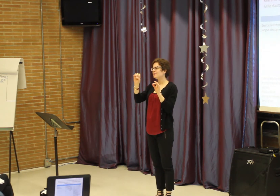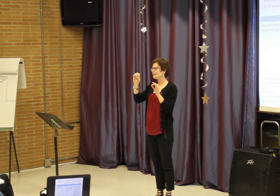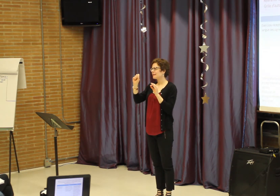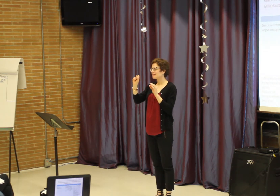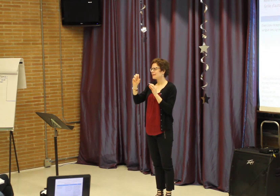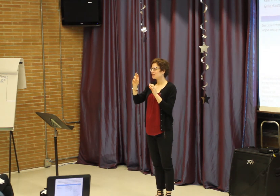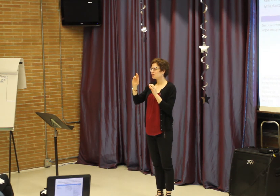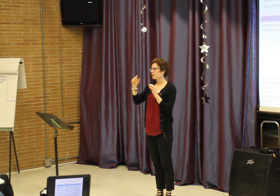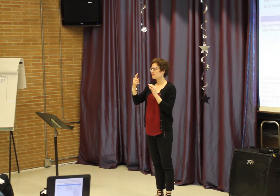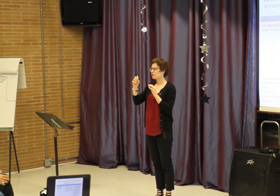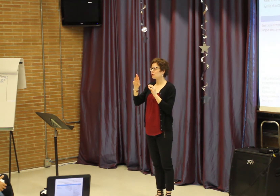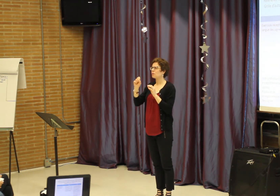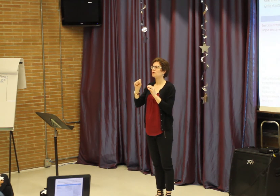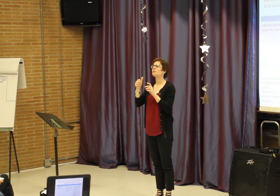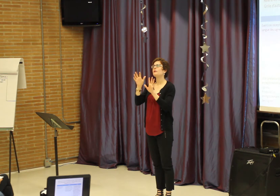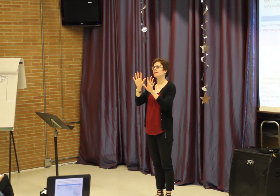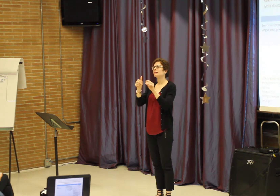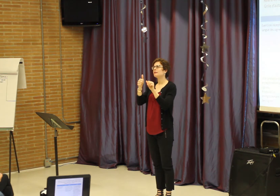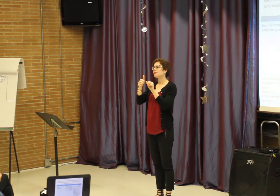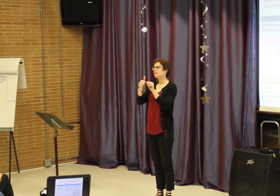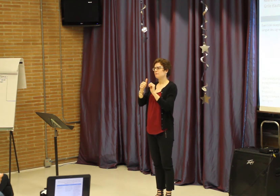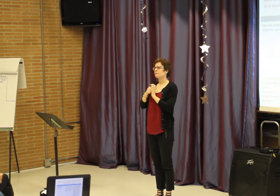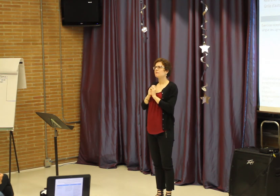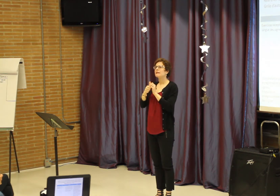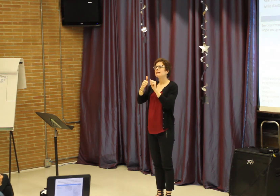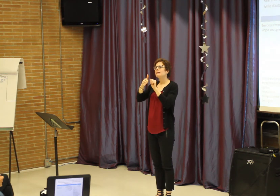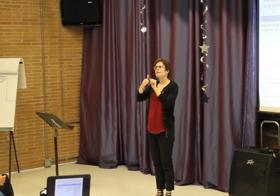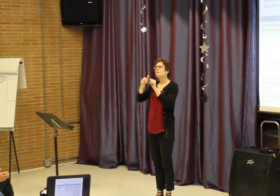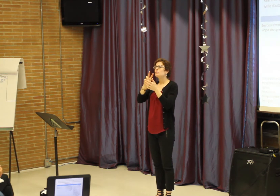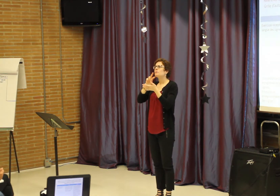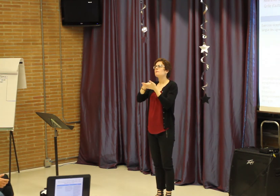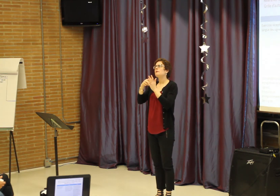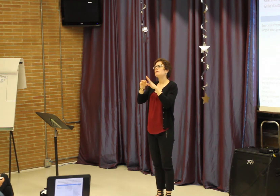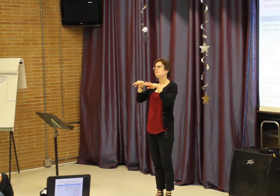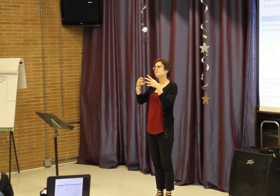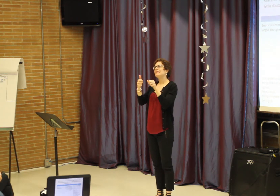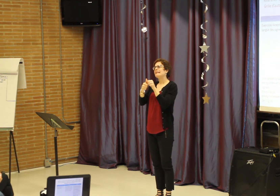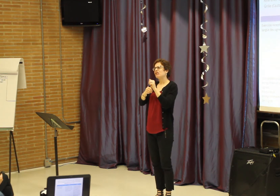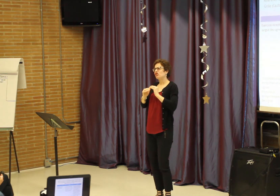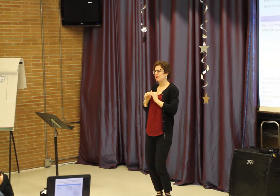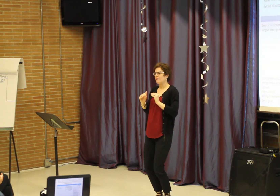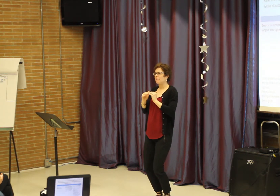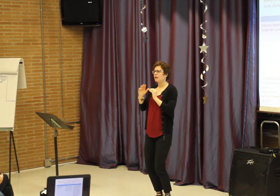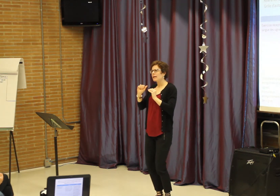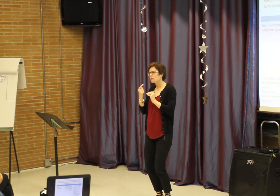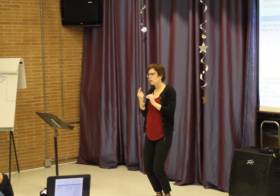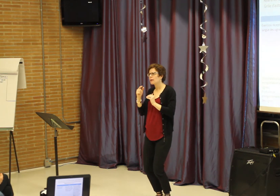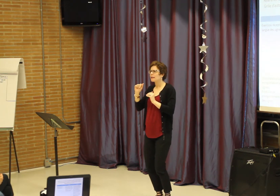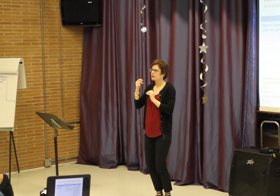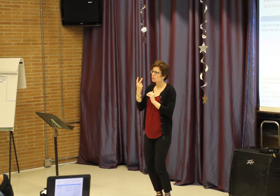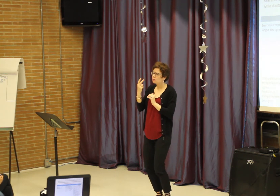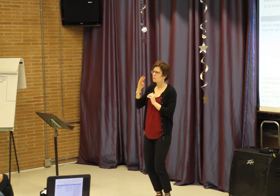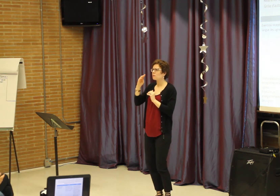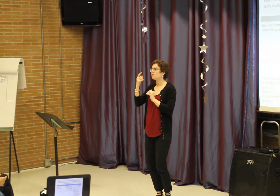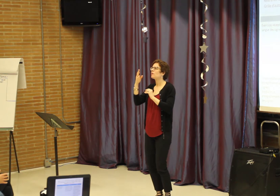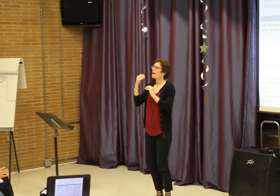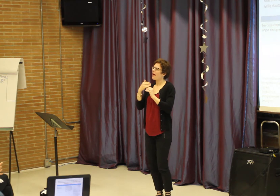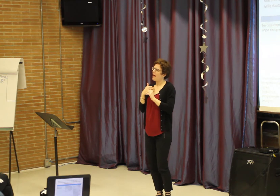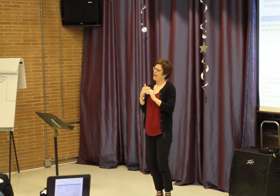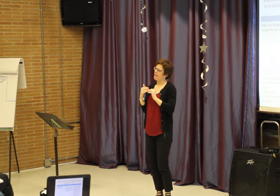I mentioned the descriptors just a few moments ago. Now CEFR has descriptors